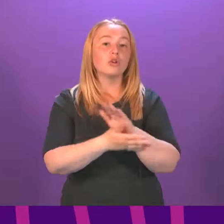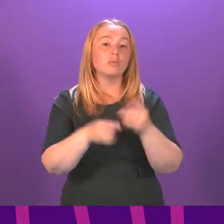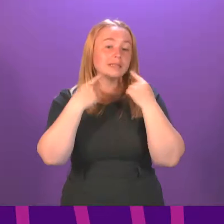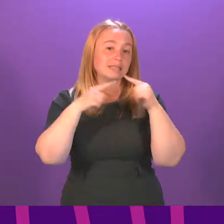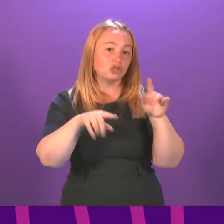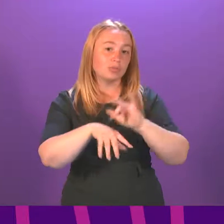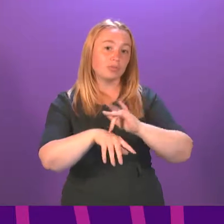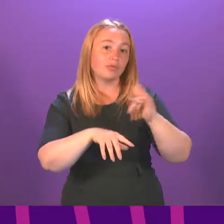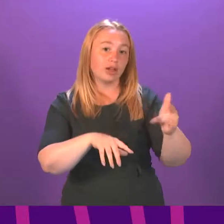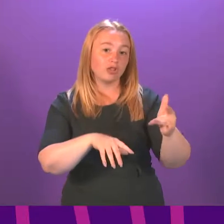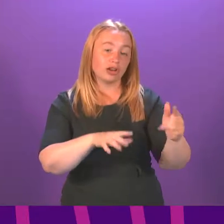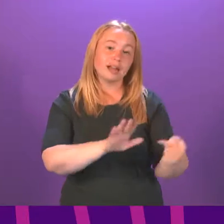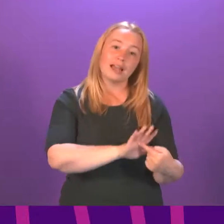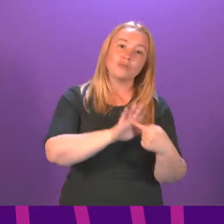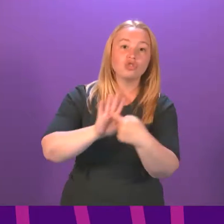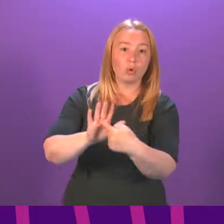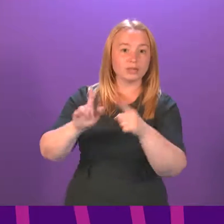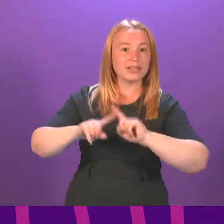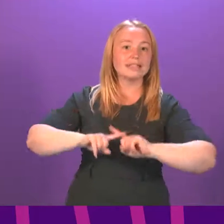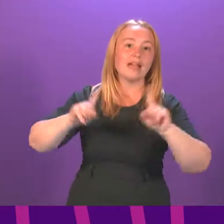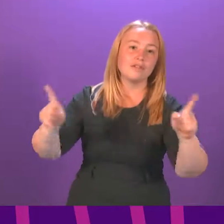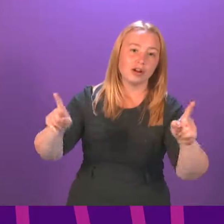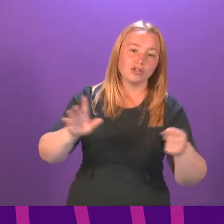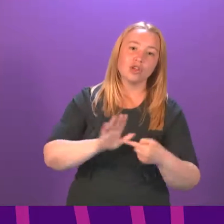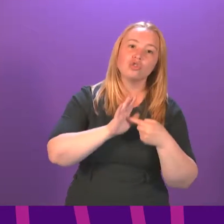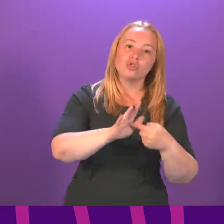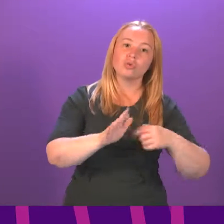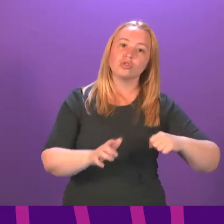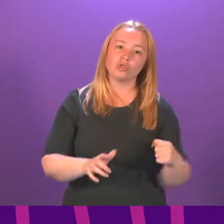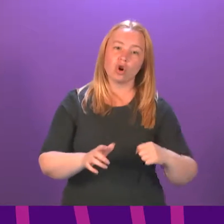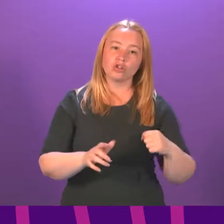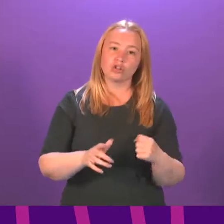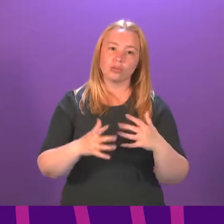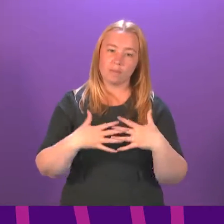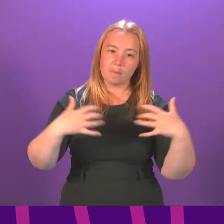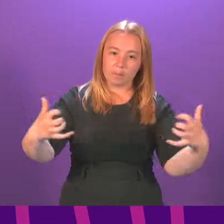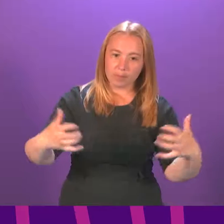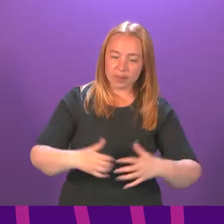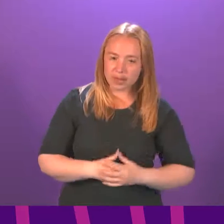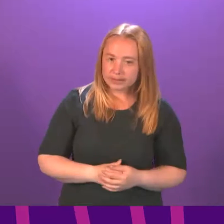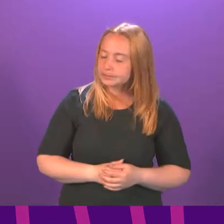does more reflect the Scottish population, just as we wish to see in this Parliament too.